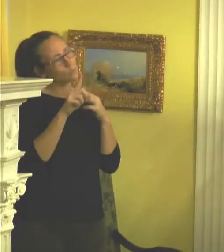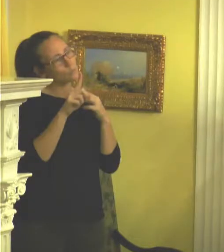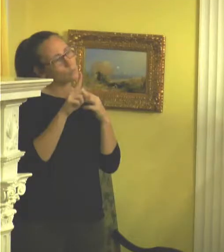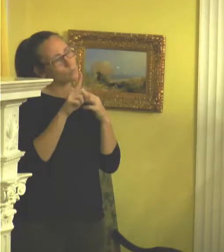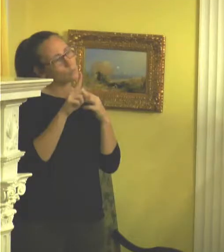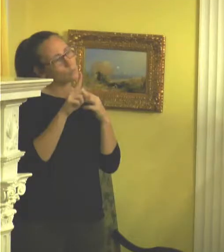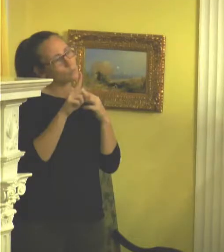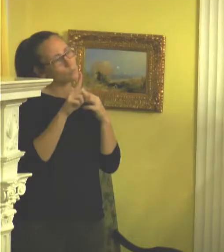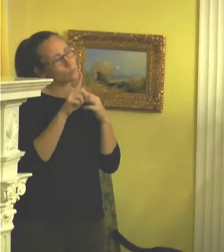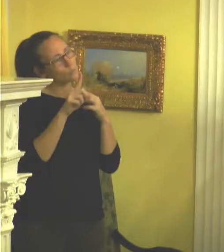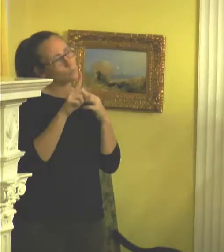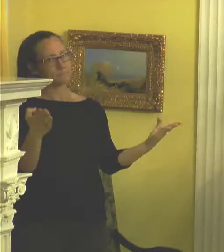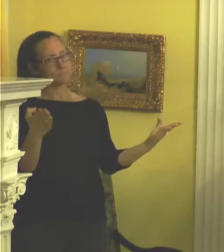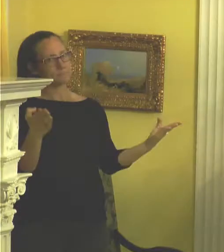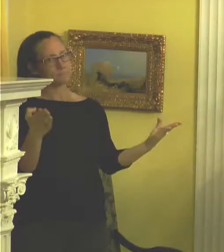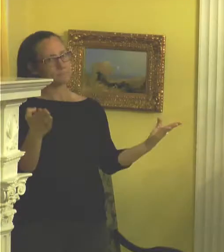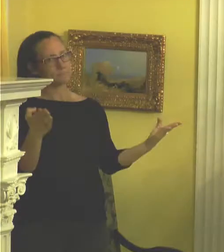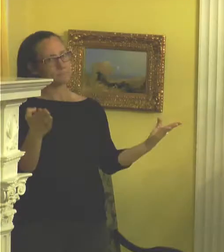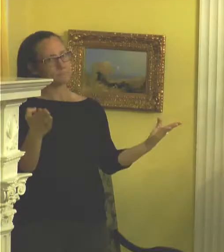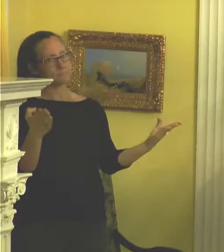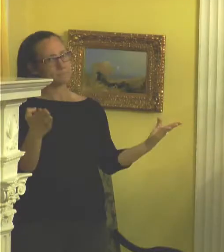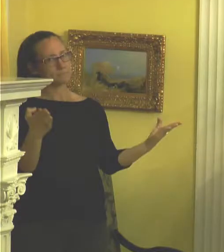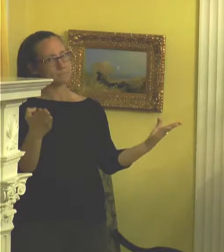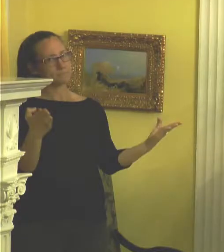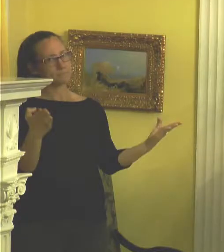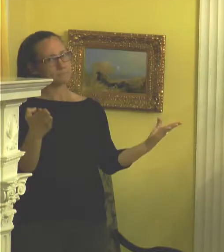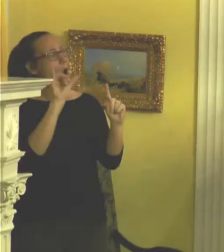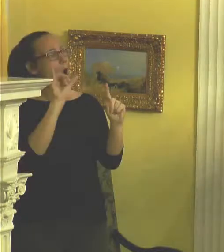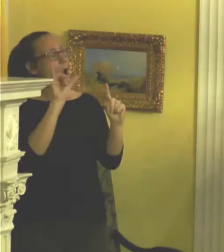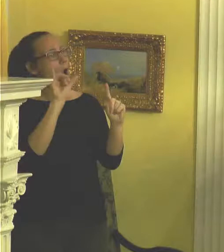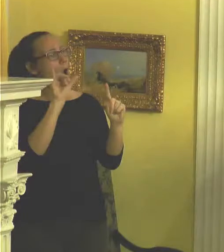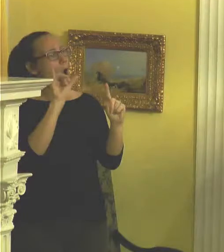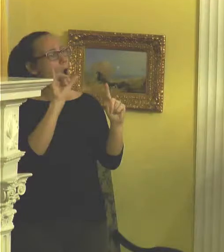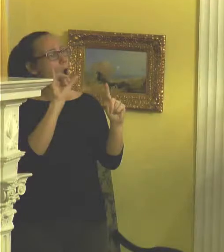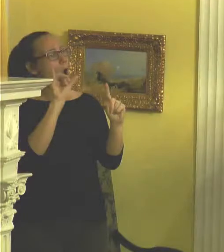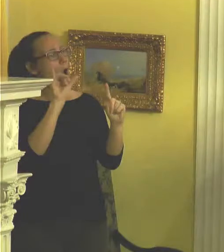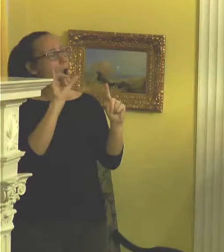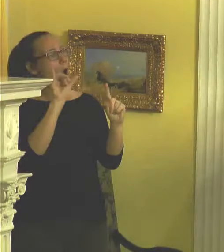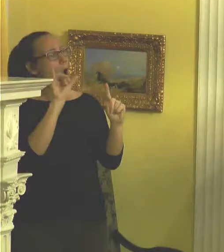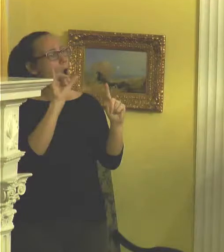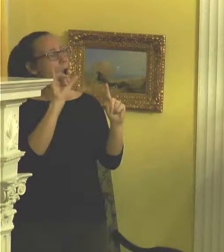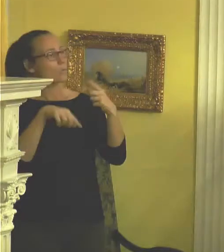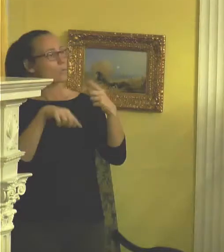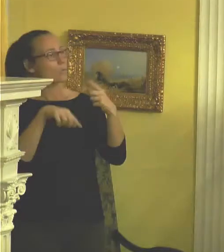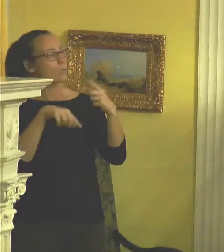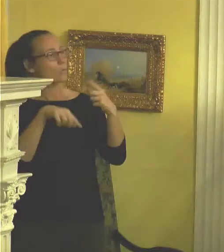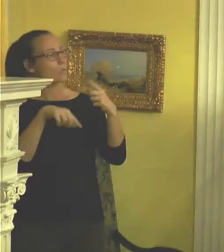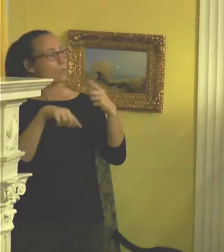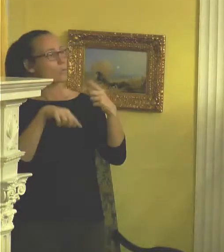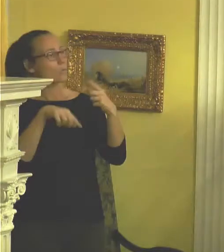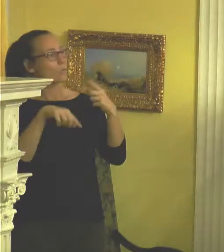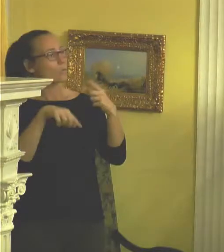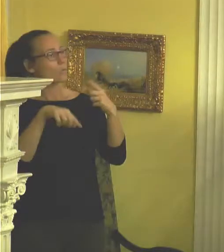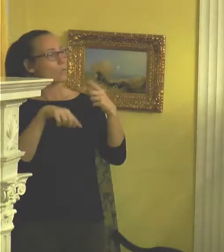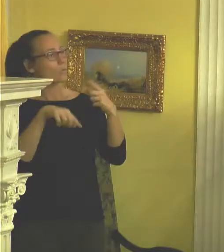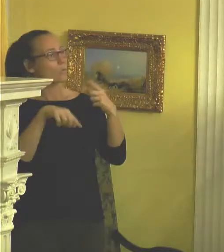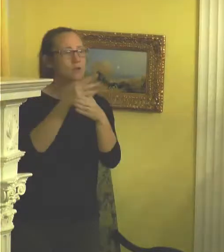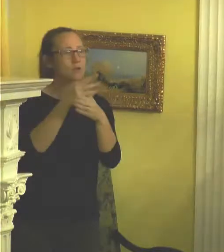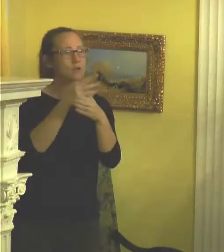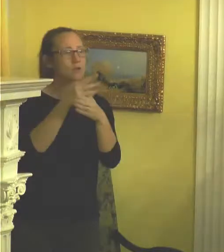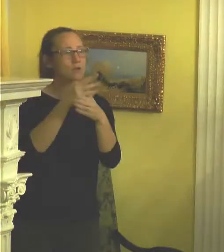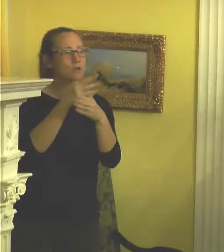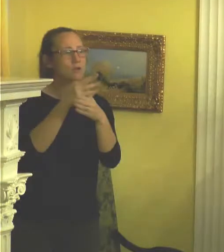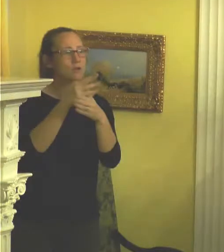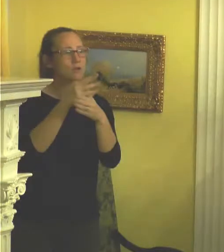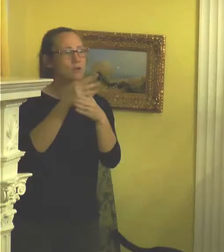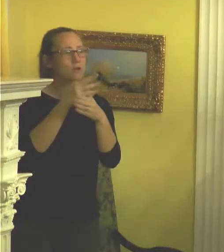looking at each other. It's a conversation but it's also this kind of standoff and the viewer comes in between. then the viewer can take the place of one painting.